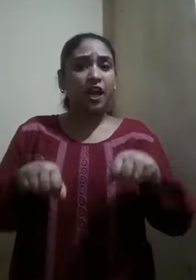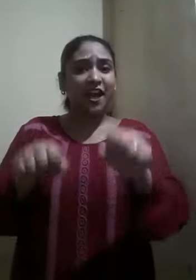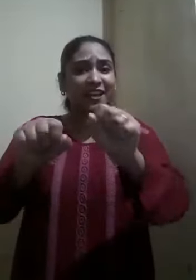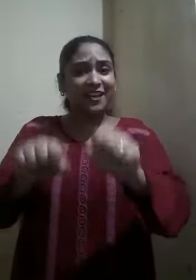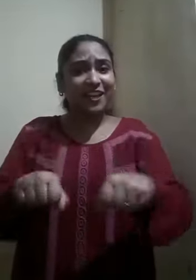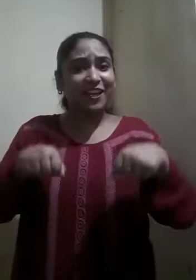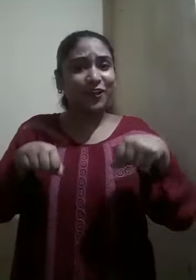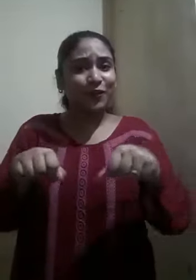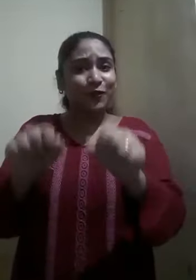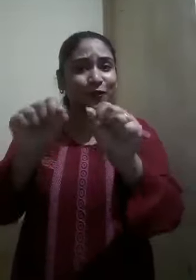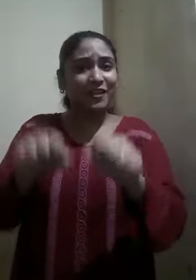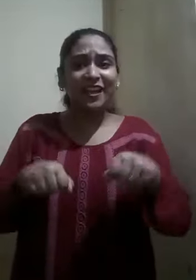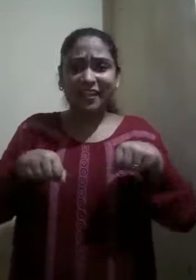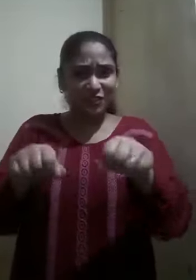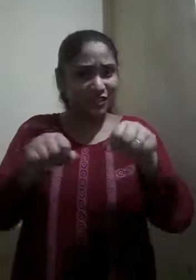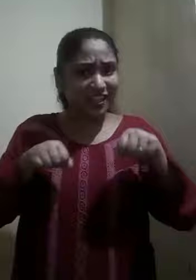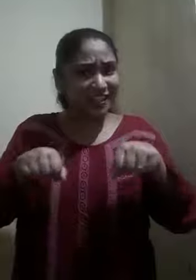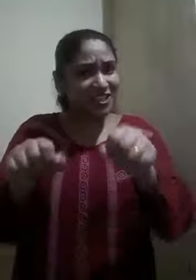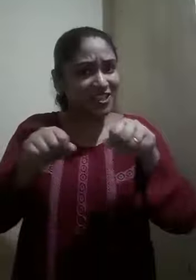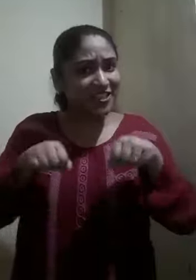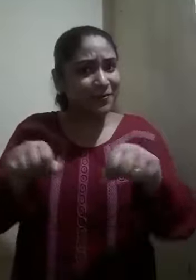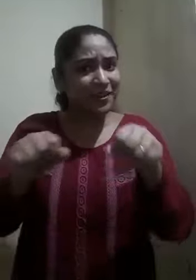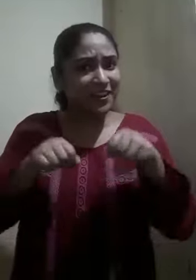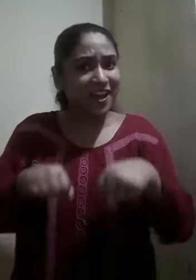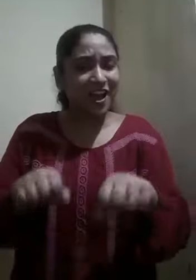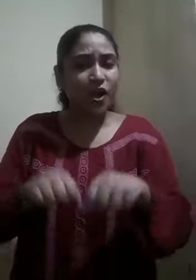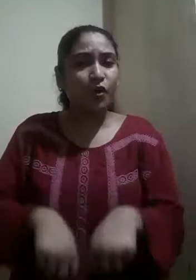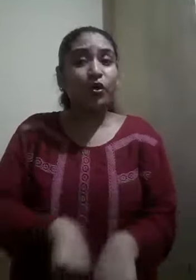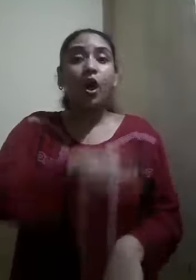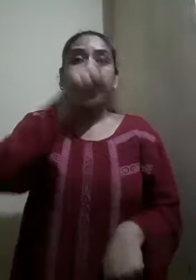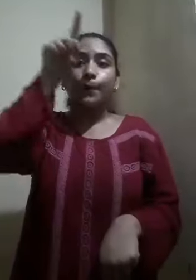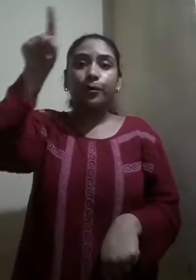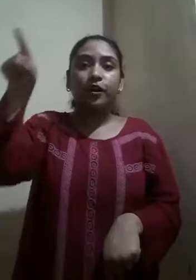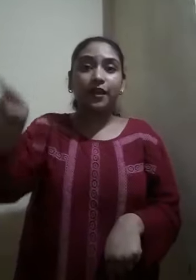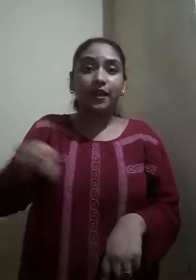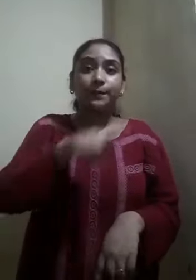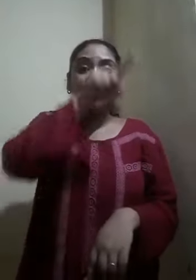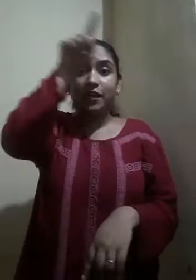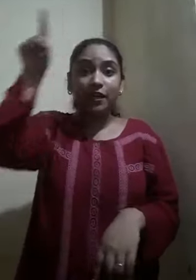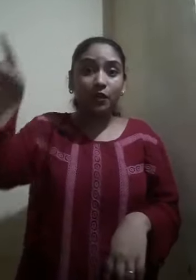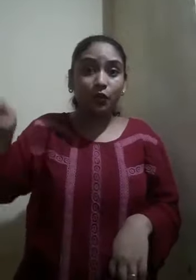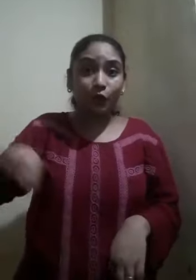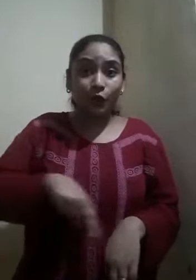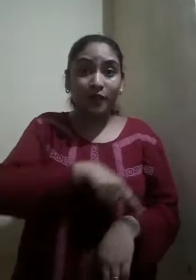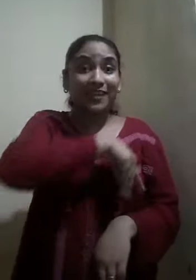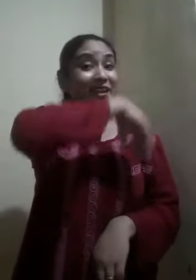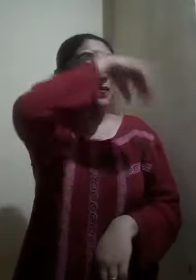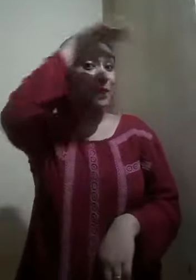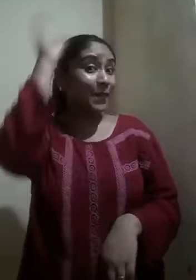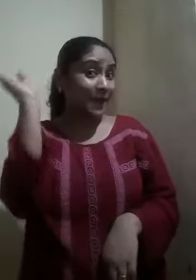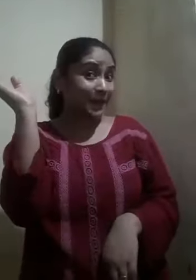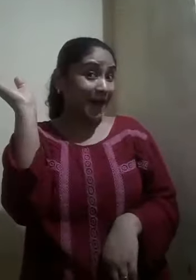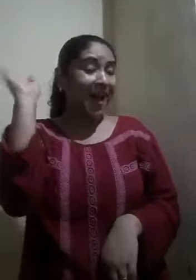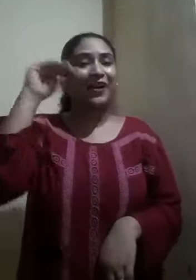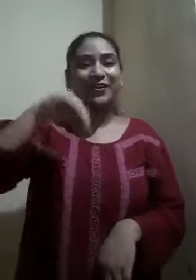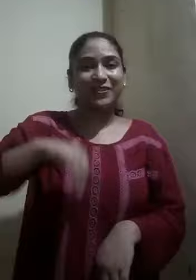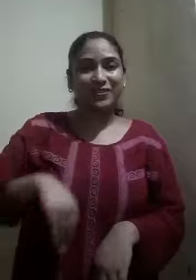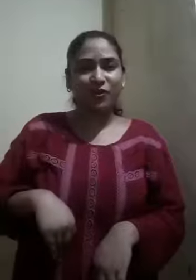Ghar ki roti, jildi jildi bannao. Bari bari roti, papa ko do.